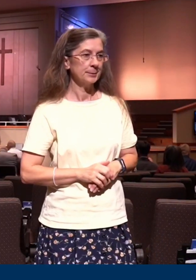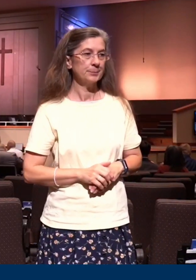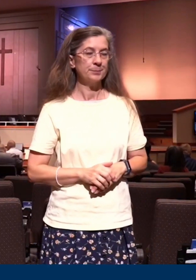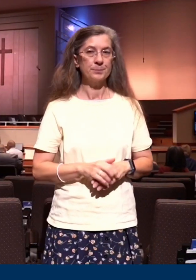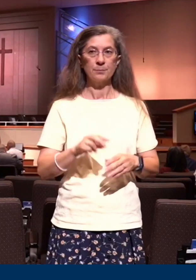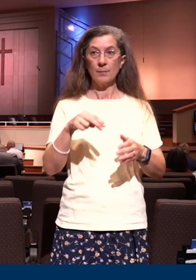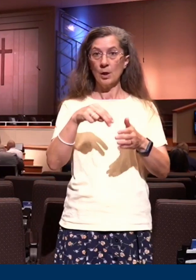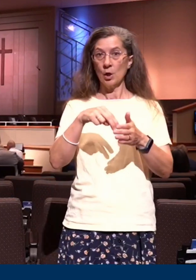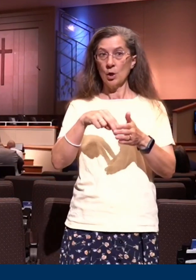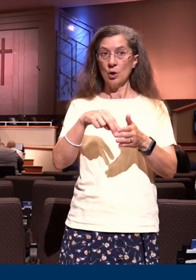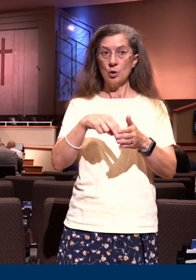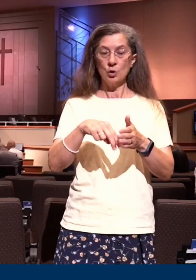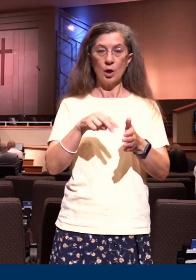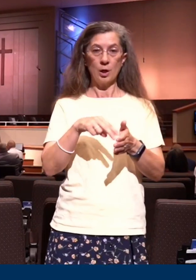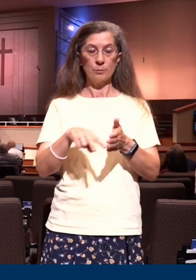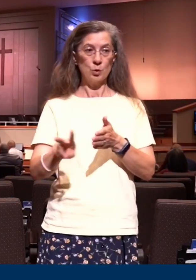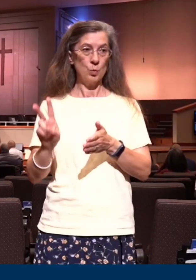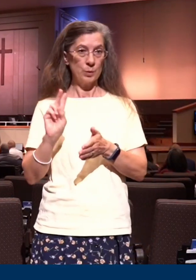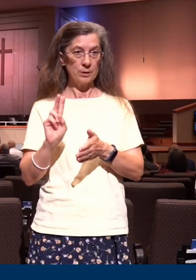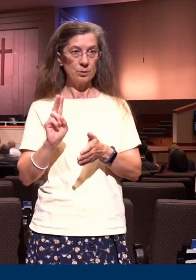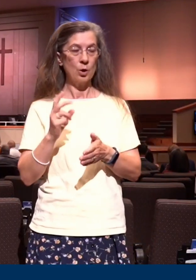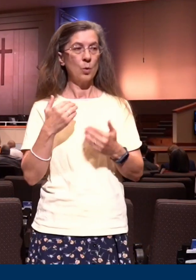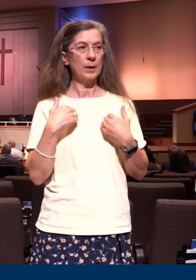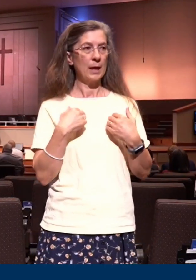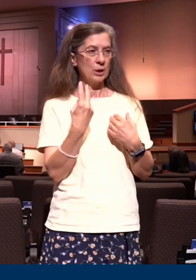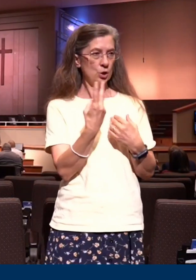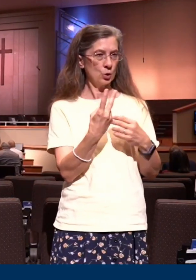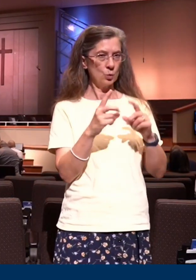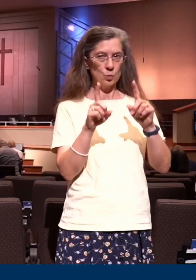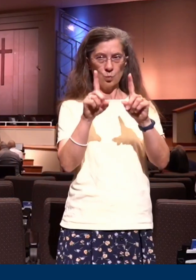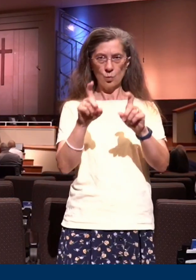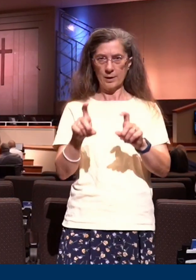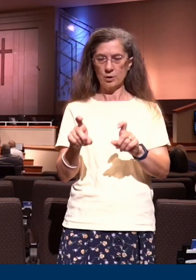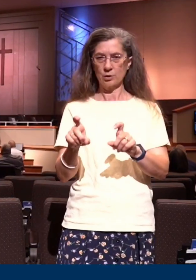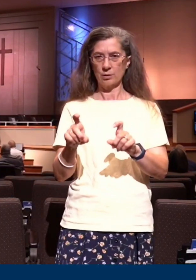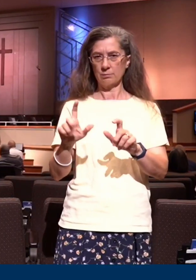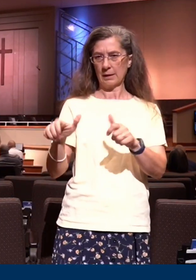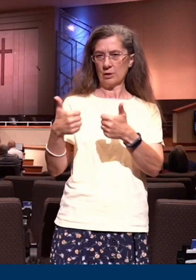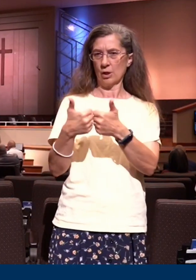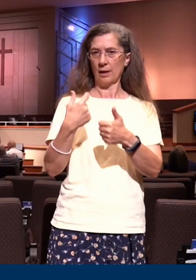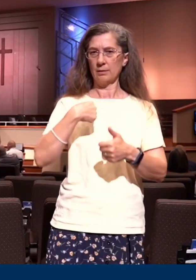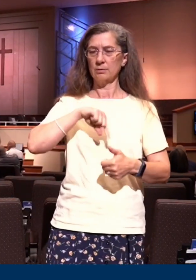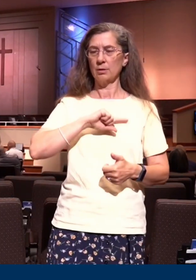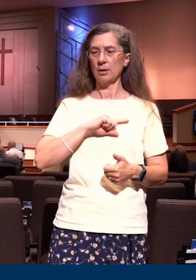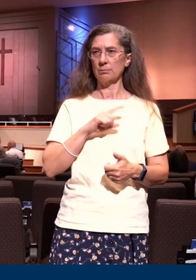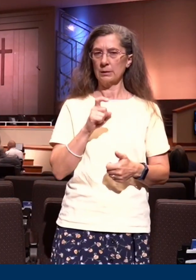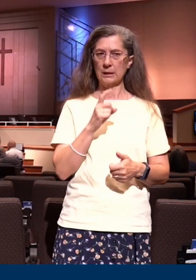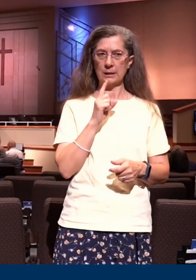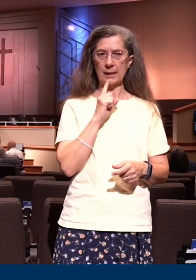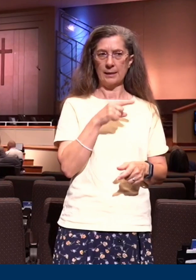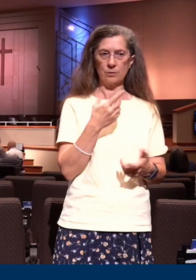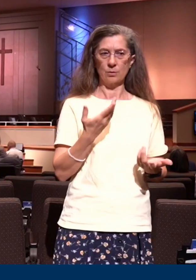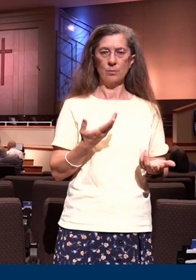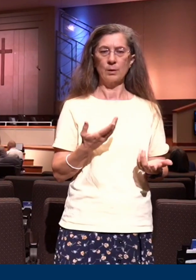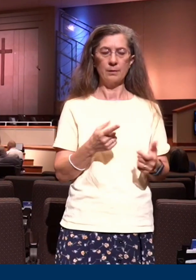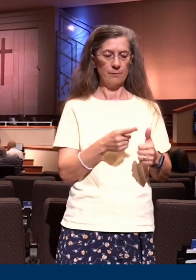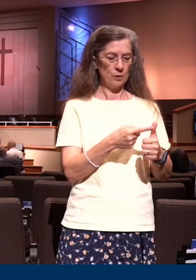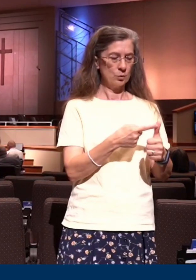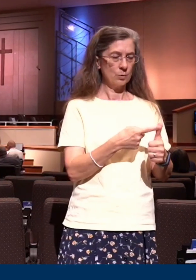ago, were challenged with two questions that needed to be answered. The first question was, should we